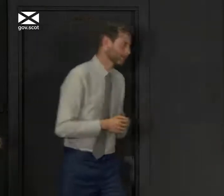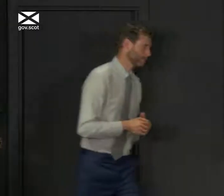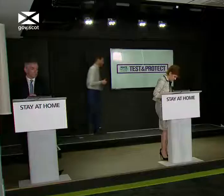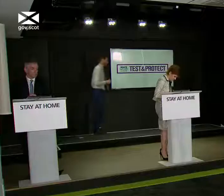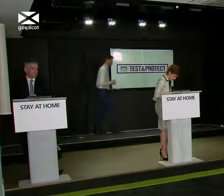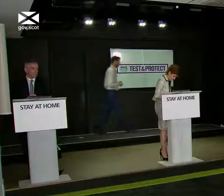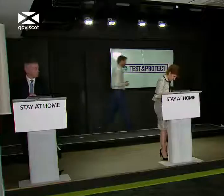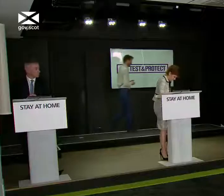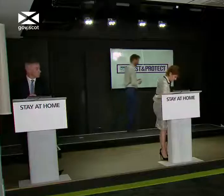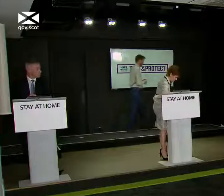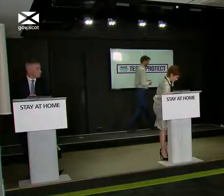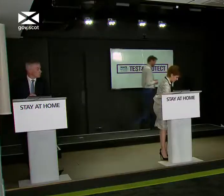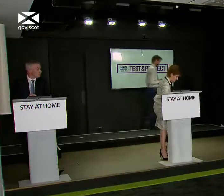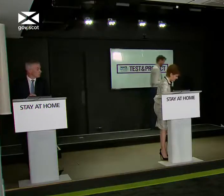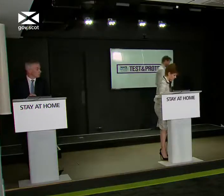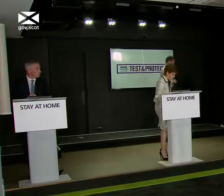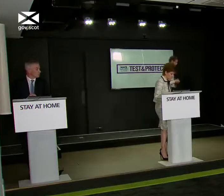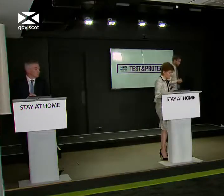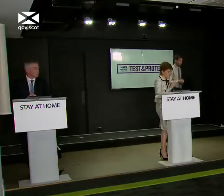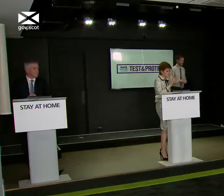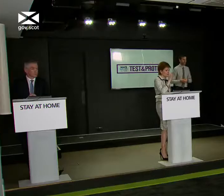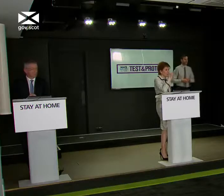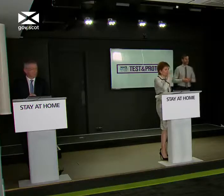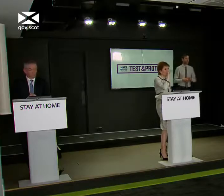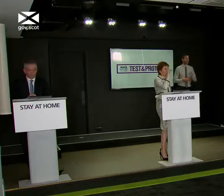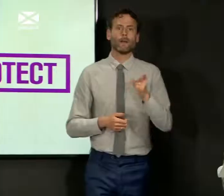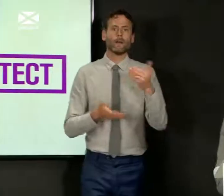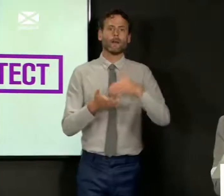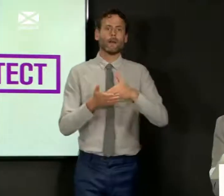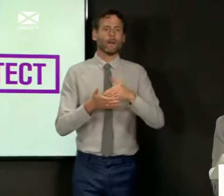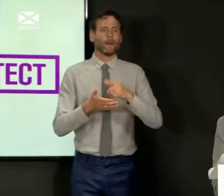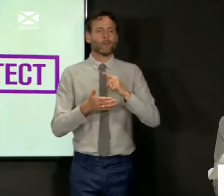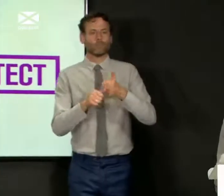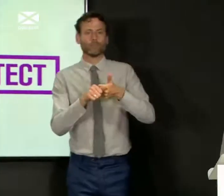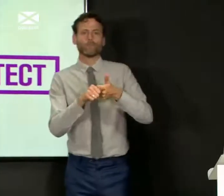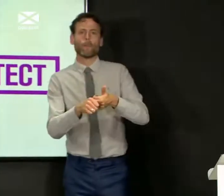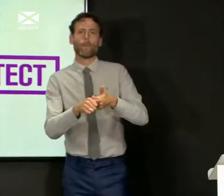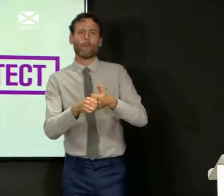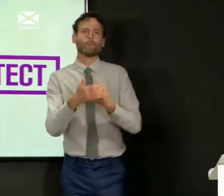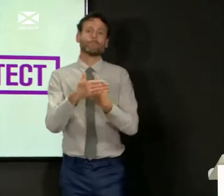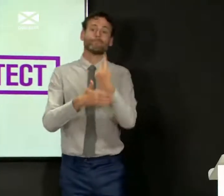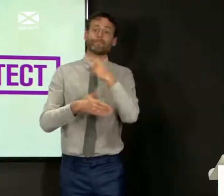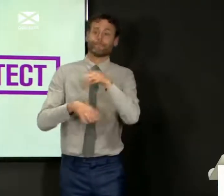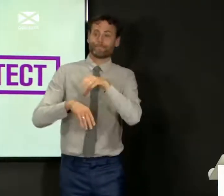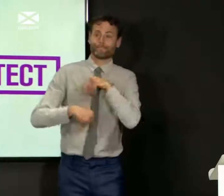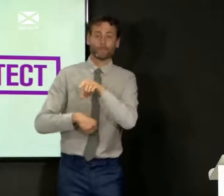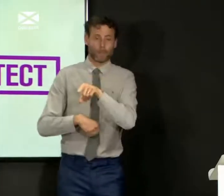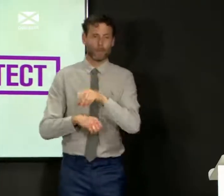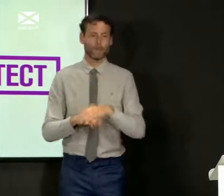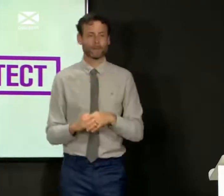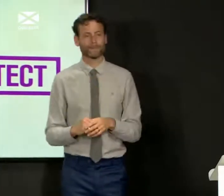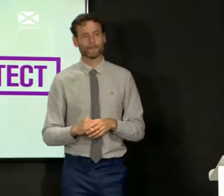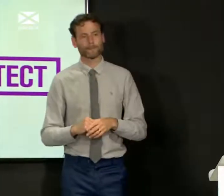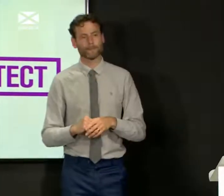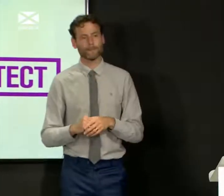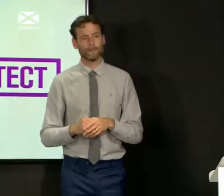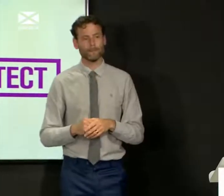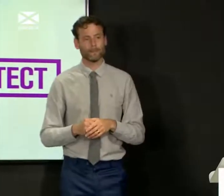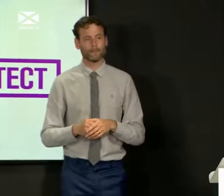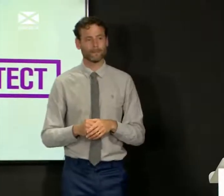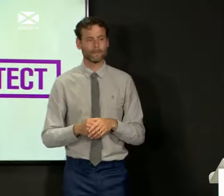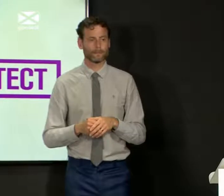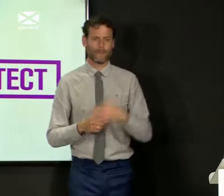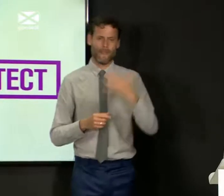Jean? Just on the point about support, if you like. So people will know about the significant